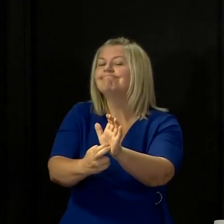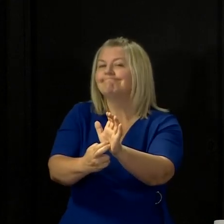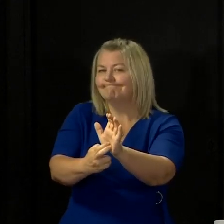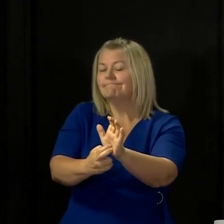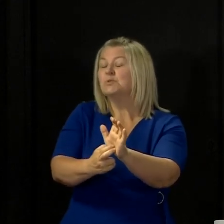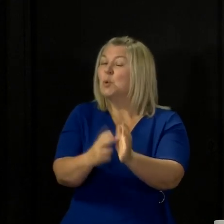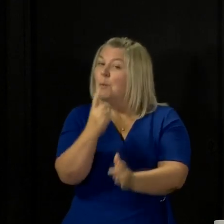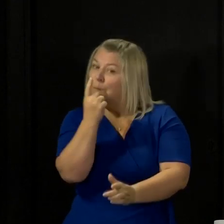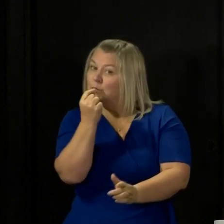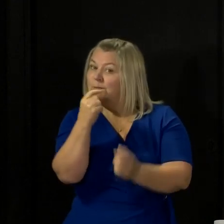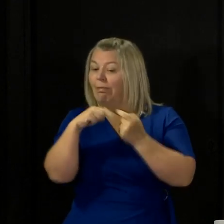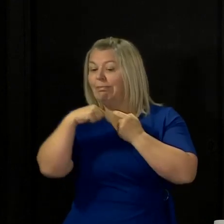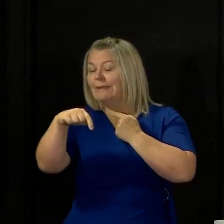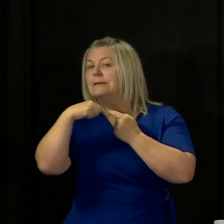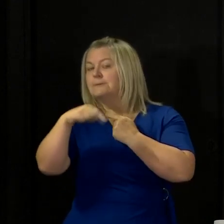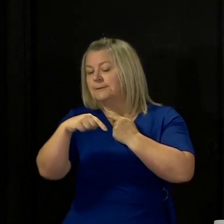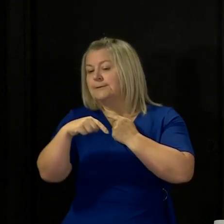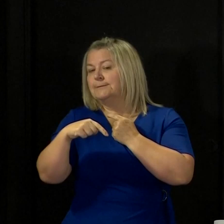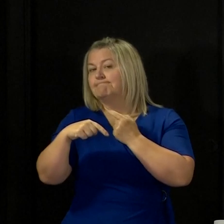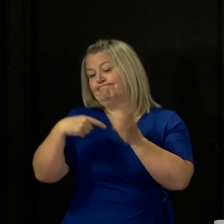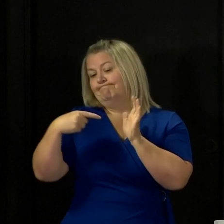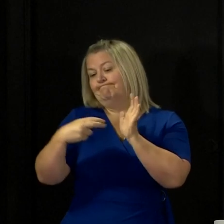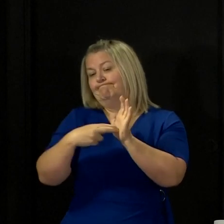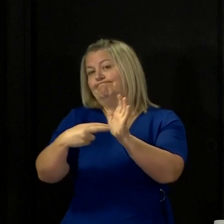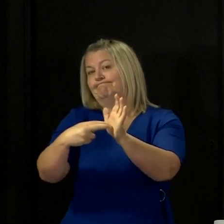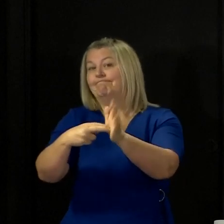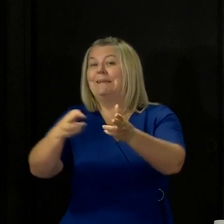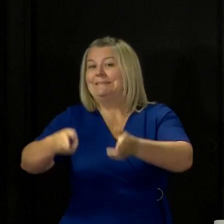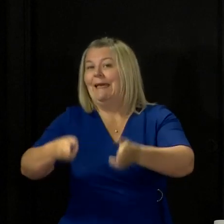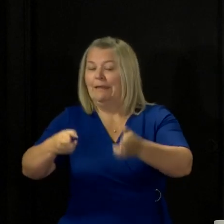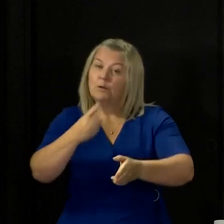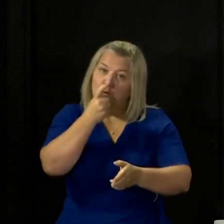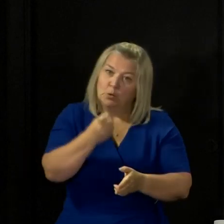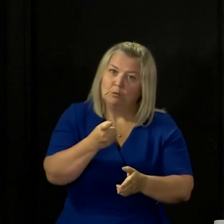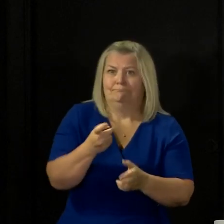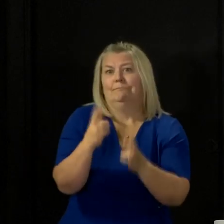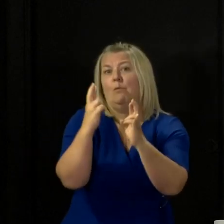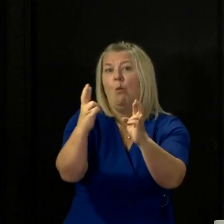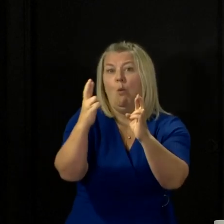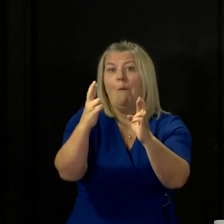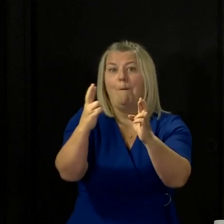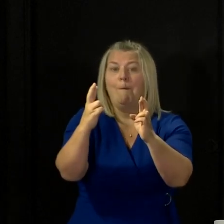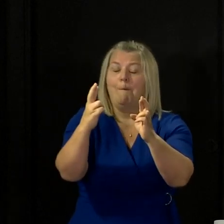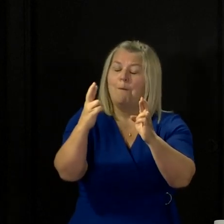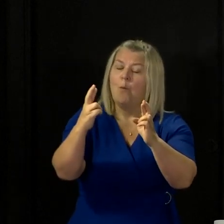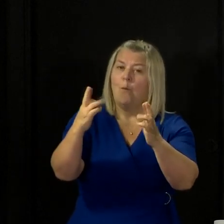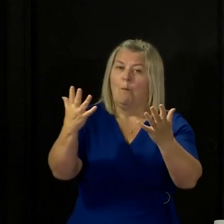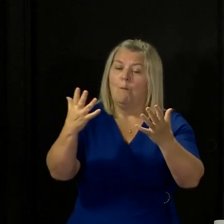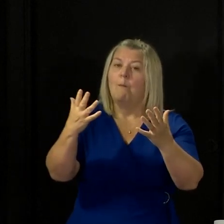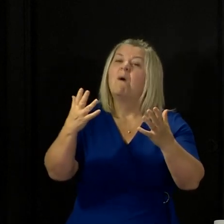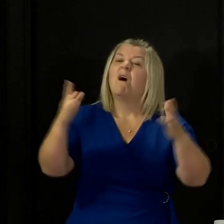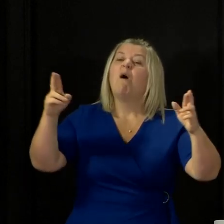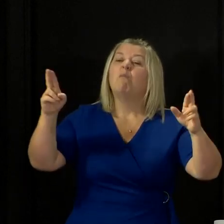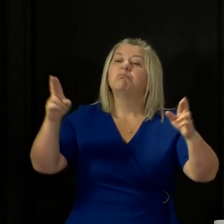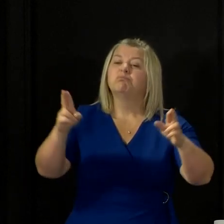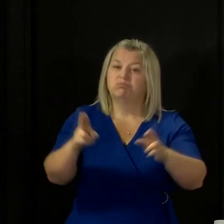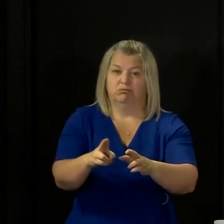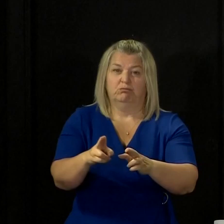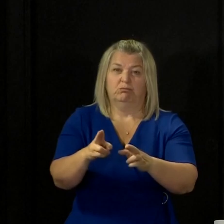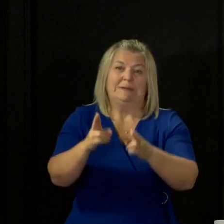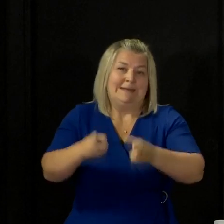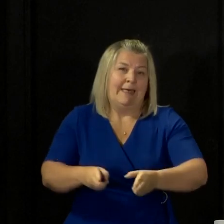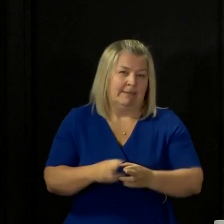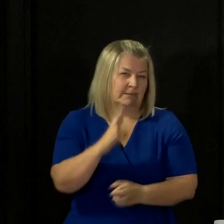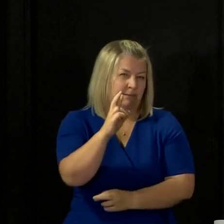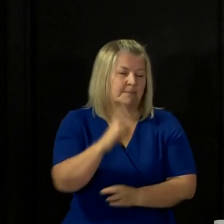more COVID deaths will be recorded in the days ahead. But I very much hope that we will continue to see a steady decline. As